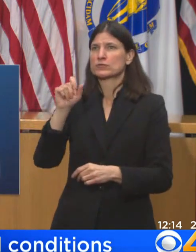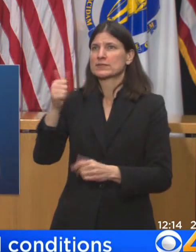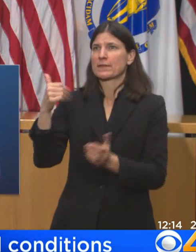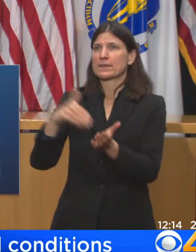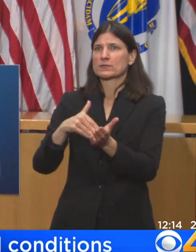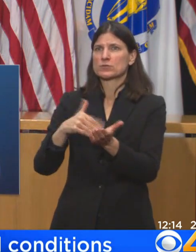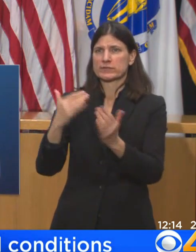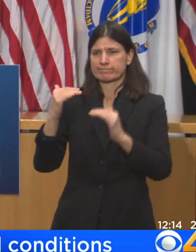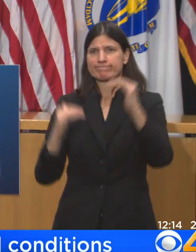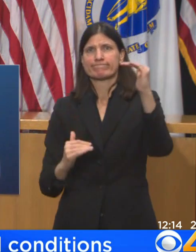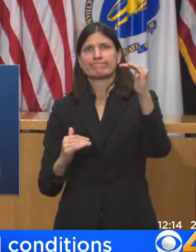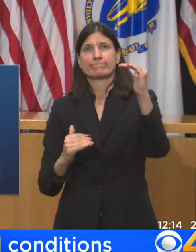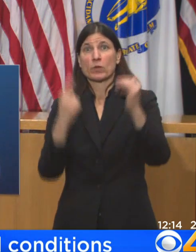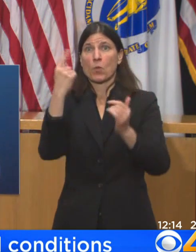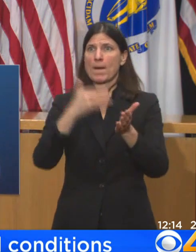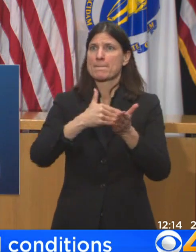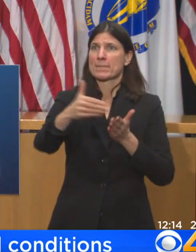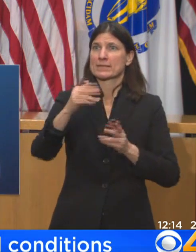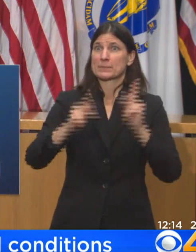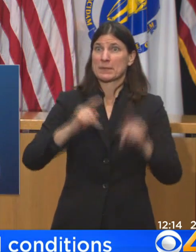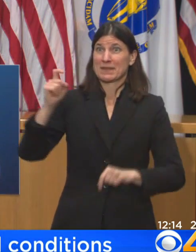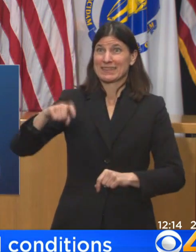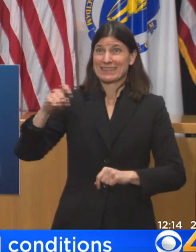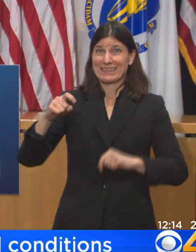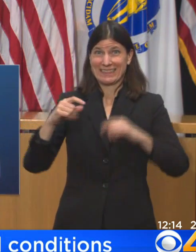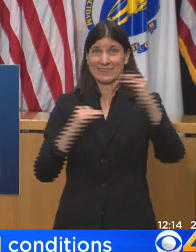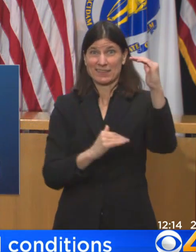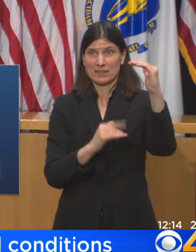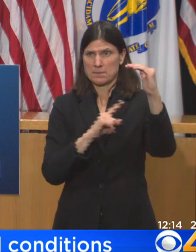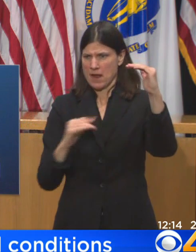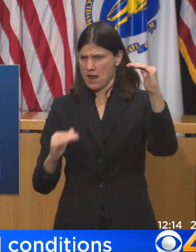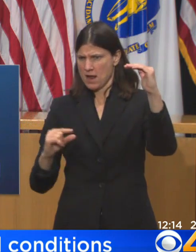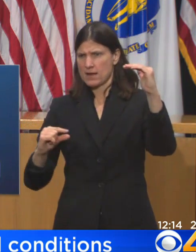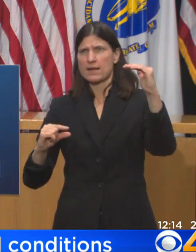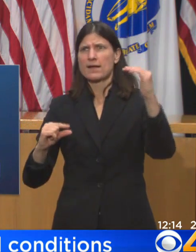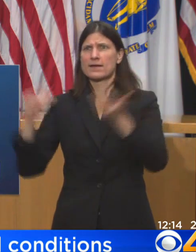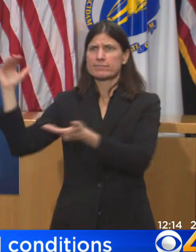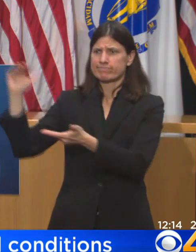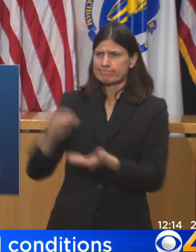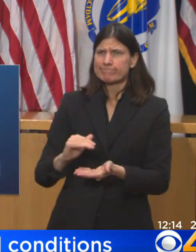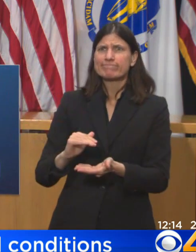for purple people in these new groups to be able to book their first vaccine appointment.